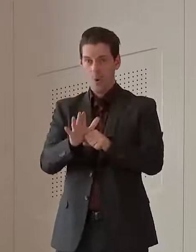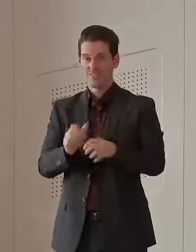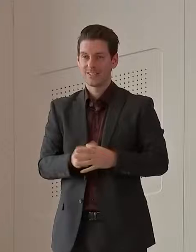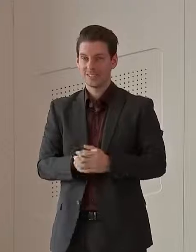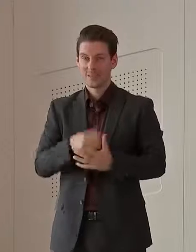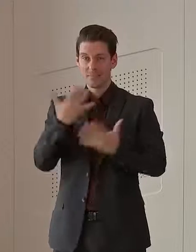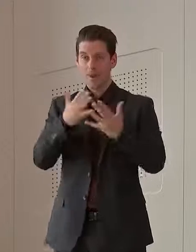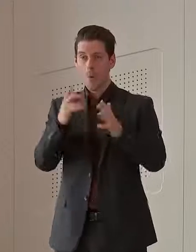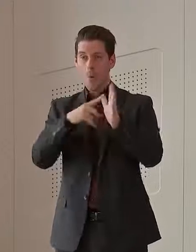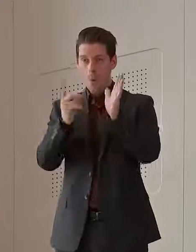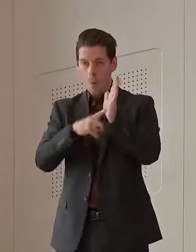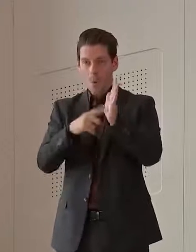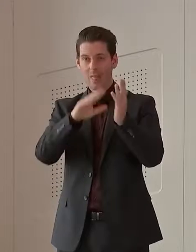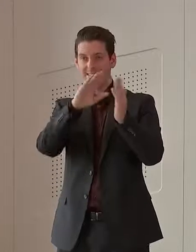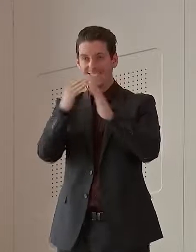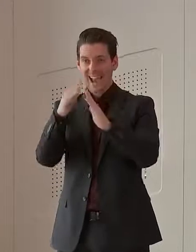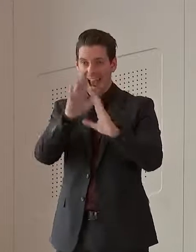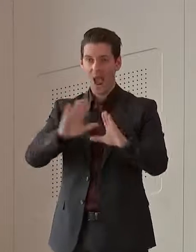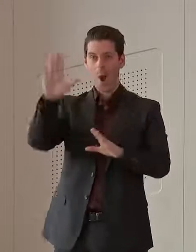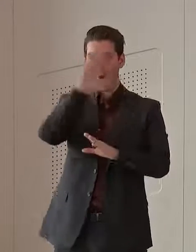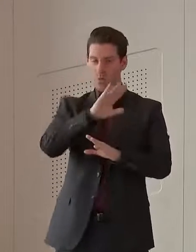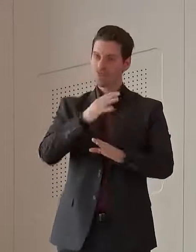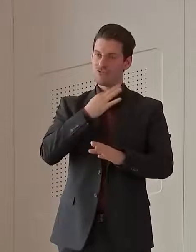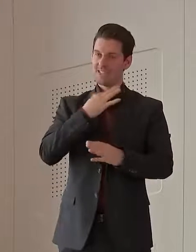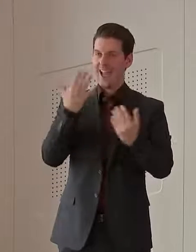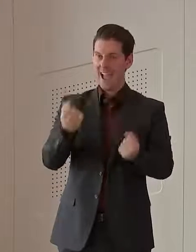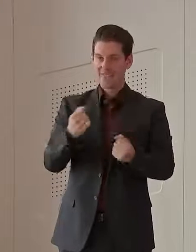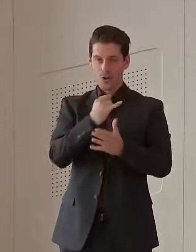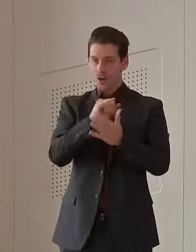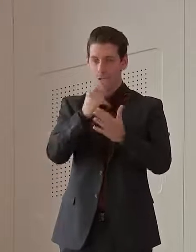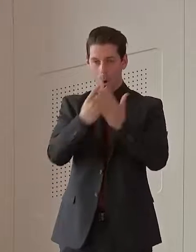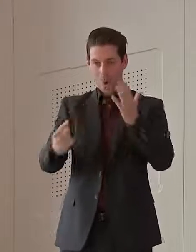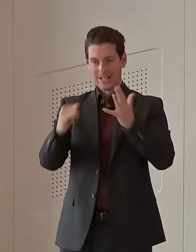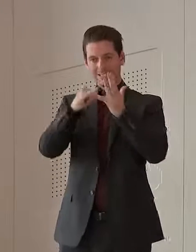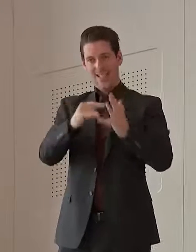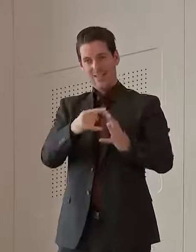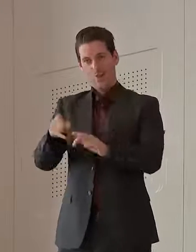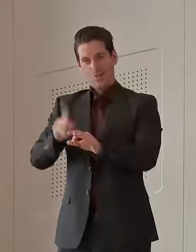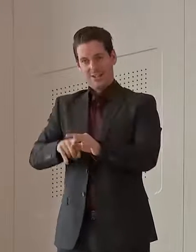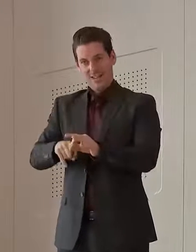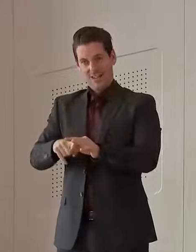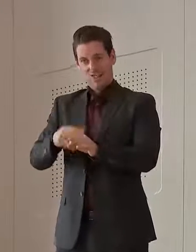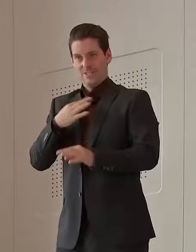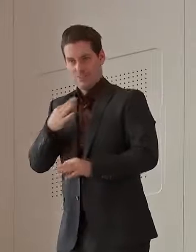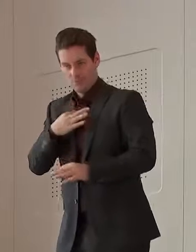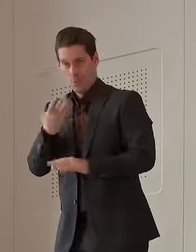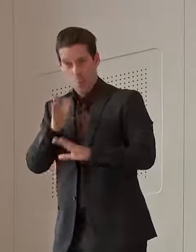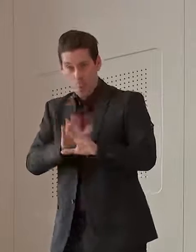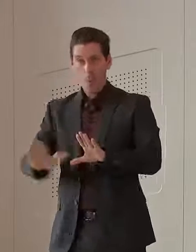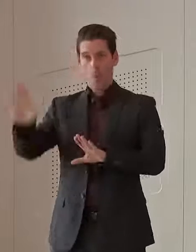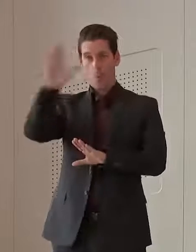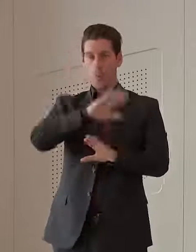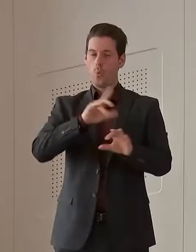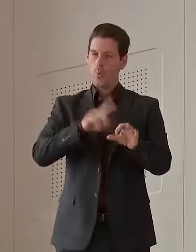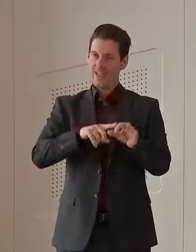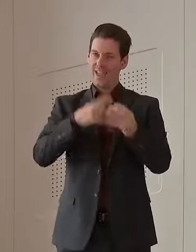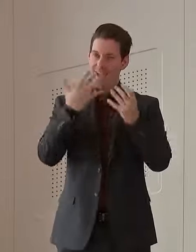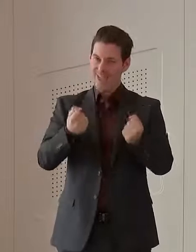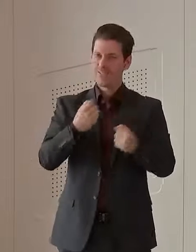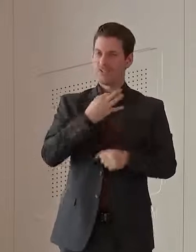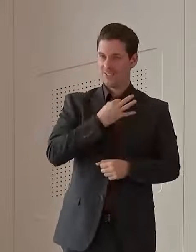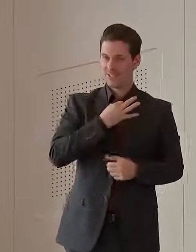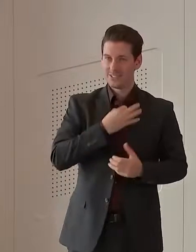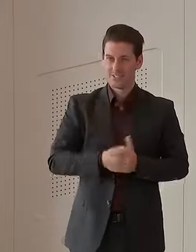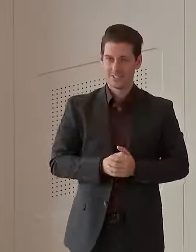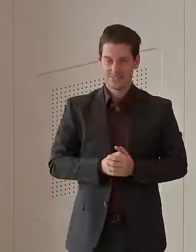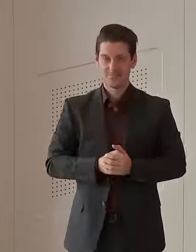Queensland. This is not a South East Queensland issue. This is a Queensland issue. This is Queensland